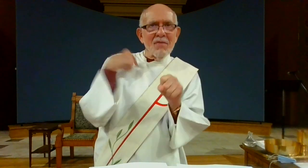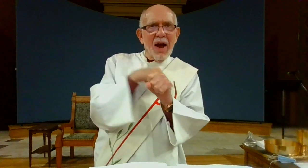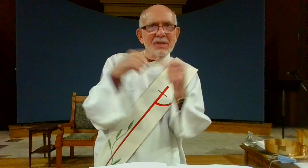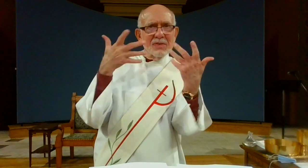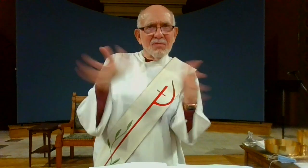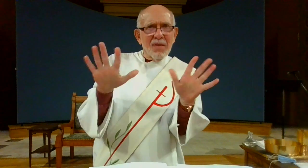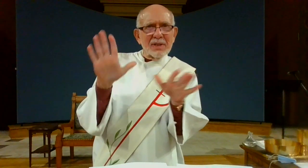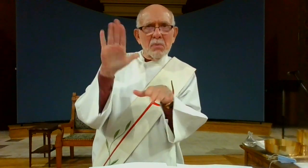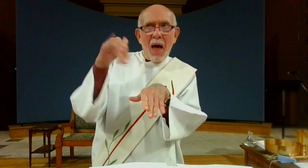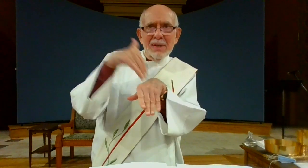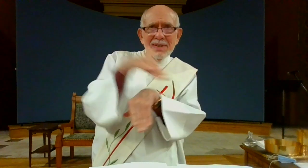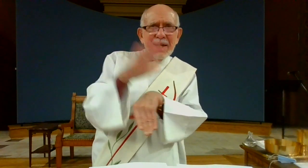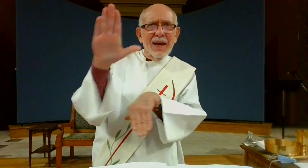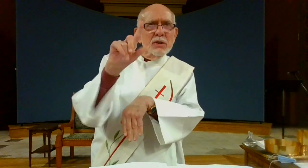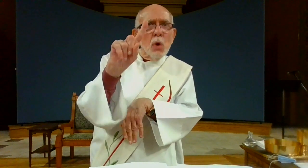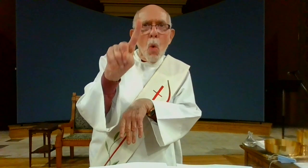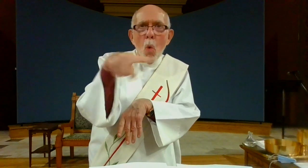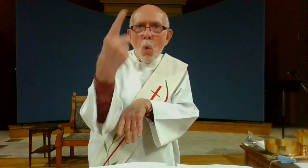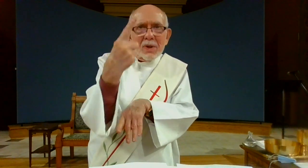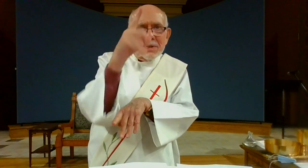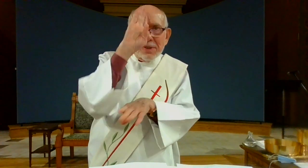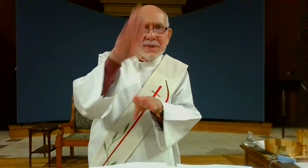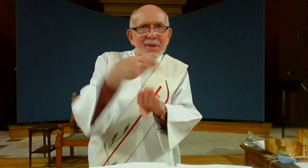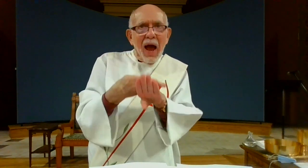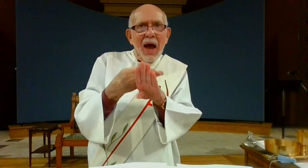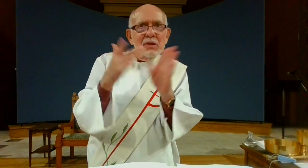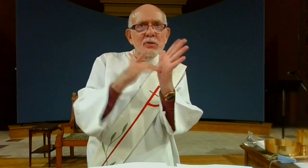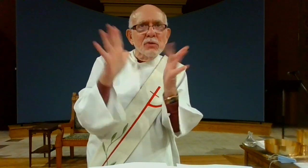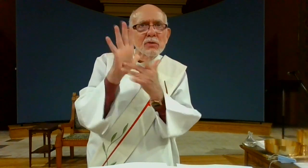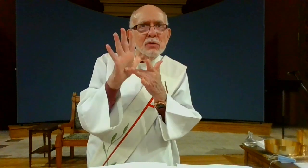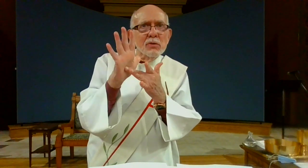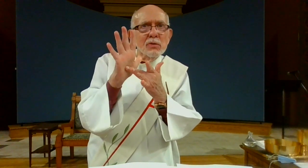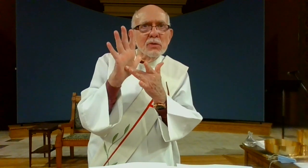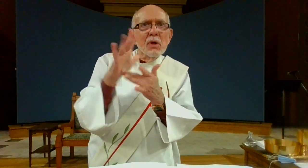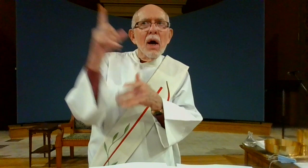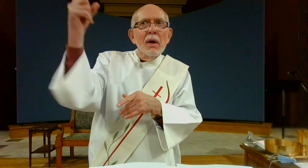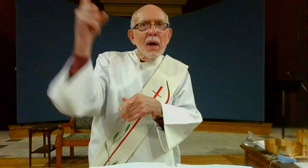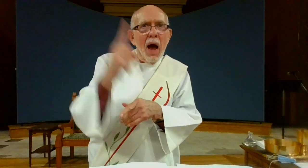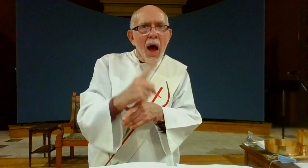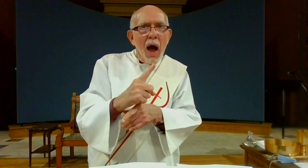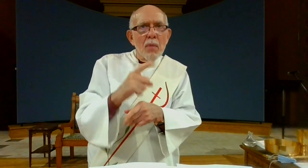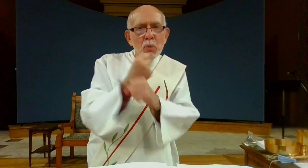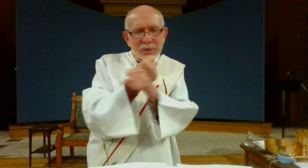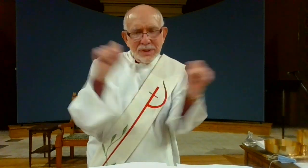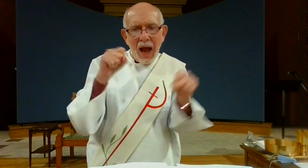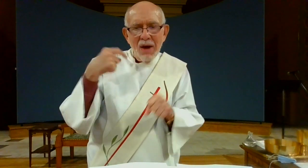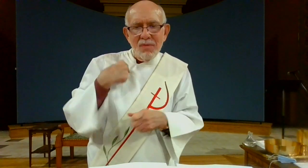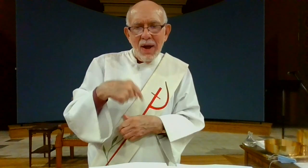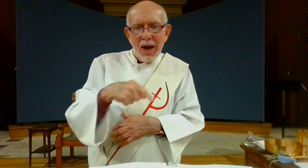god saved us by sending his only begotten son jesus he came